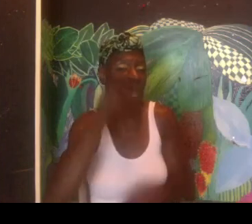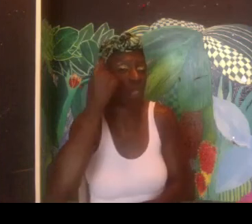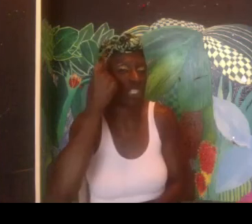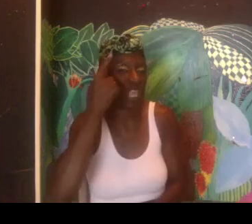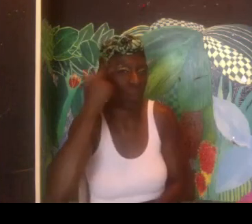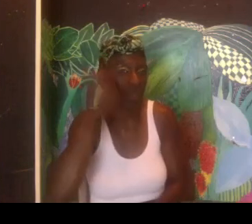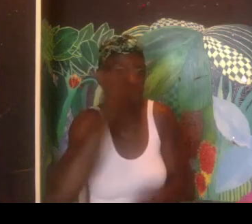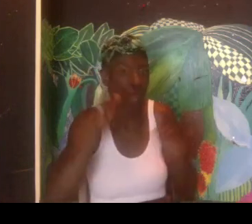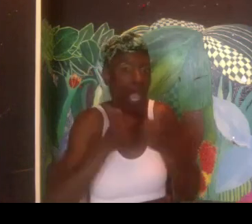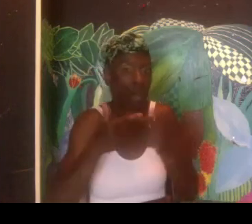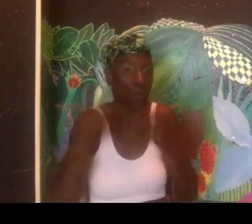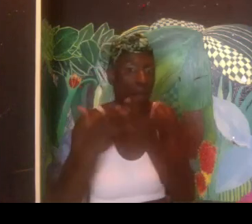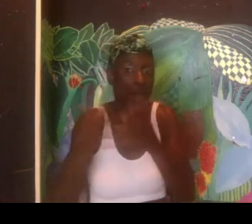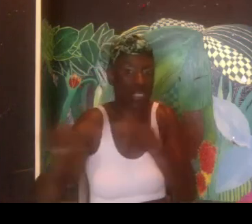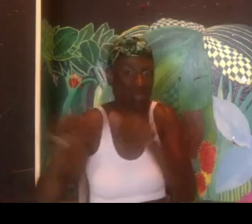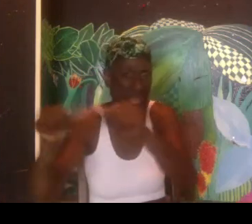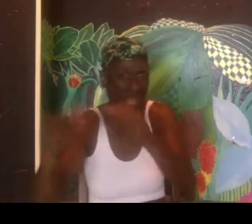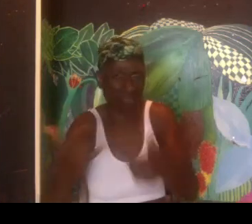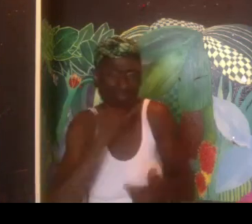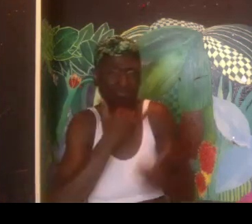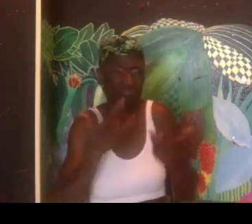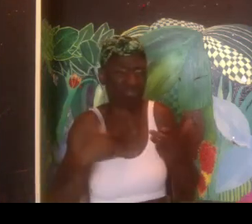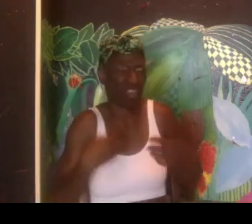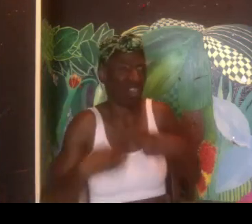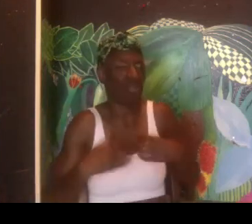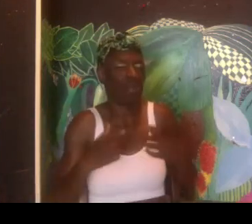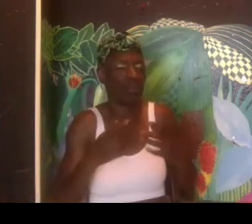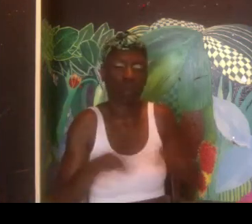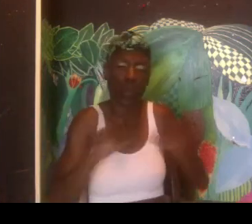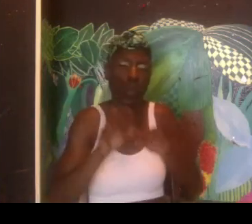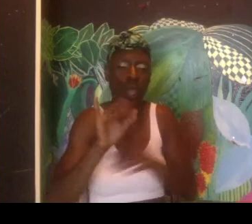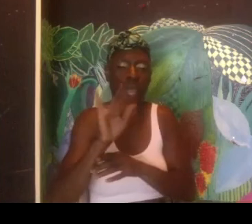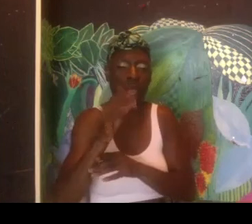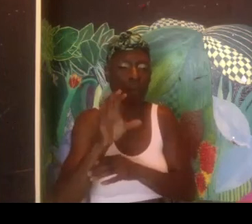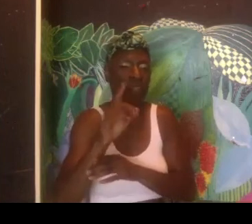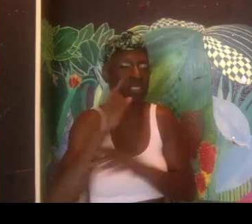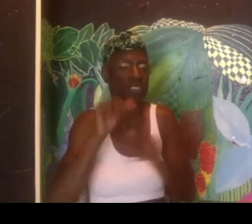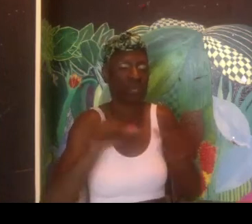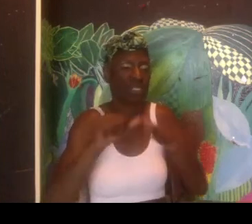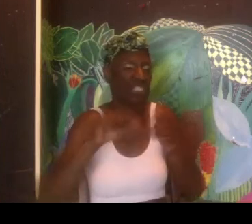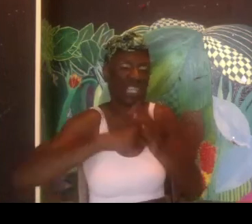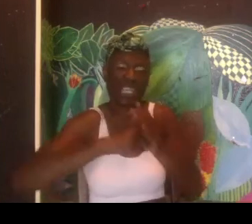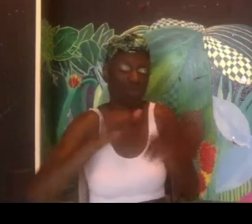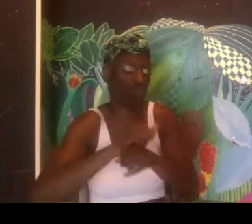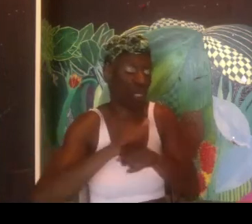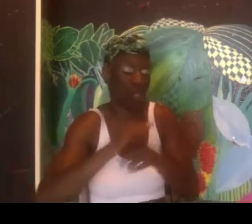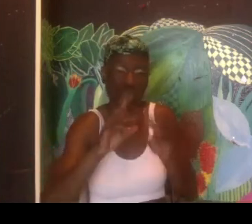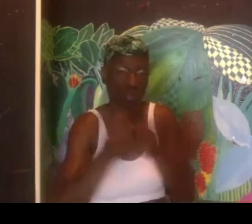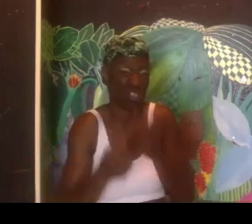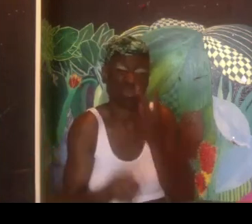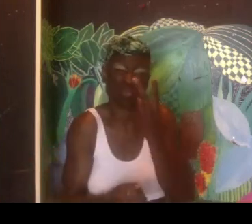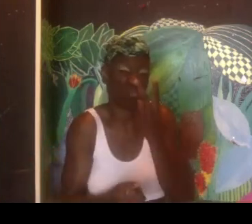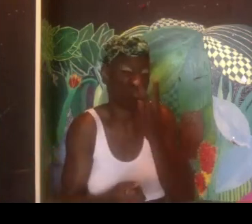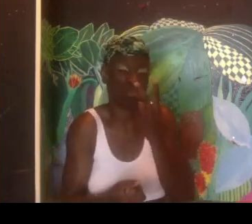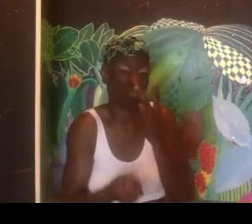uh, around, uh, Deaf BIPOC space. And how to accommodate them because it's important